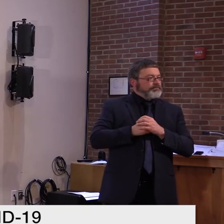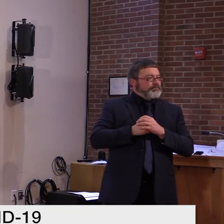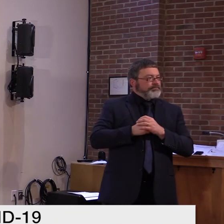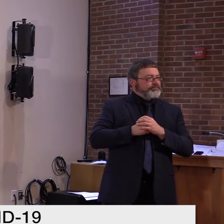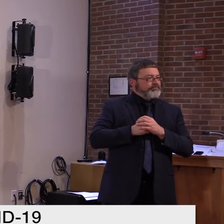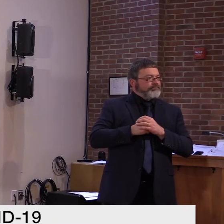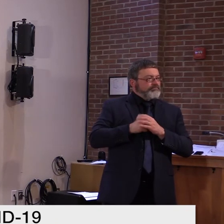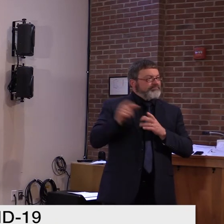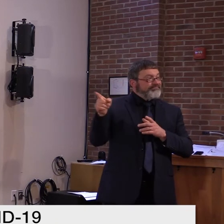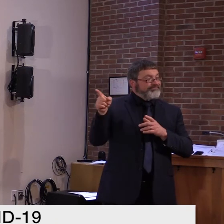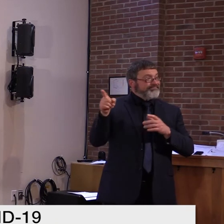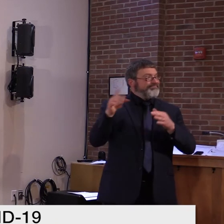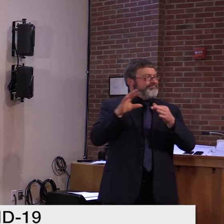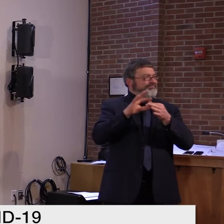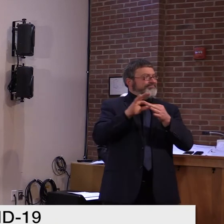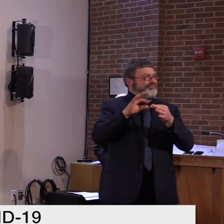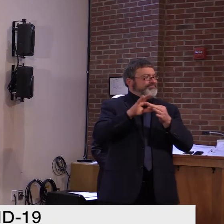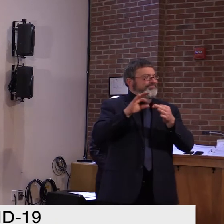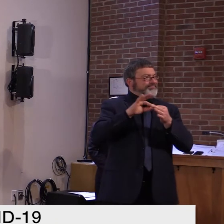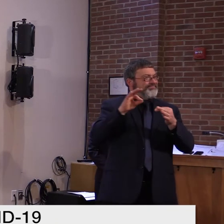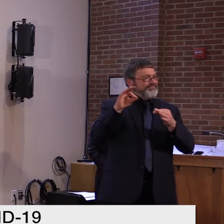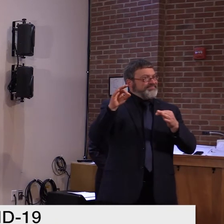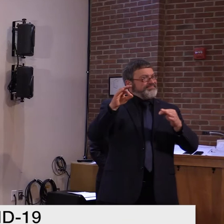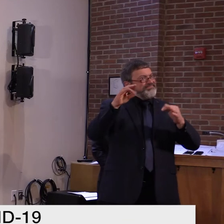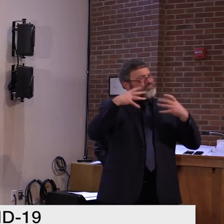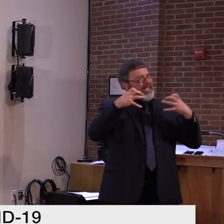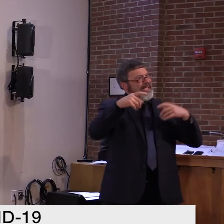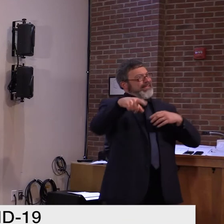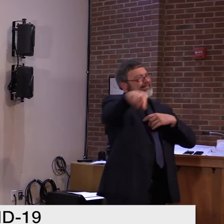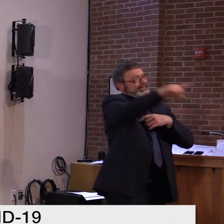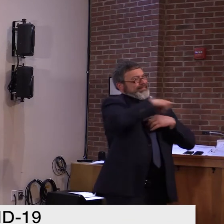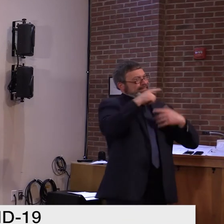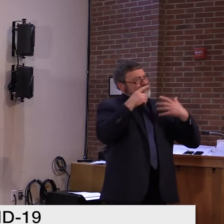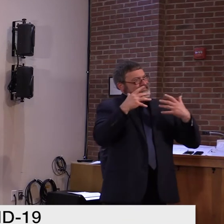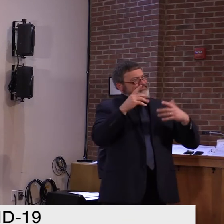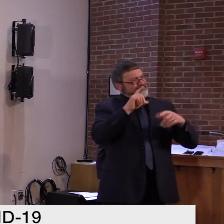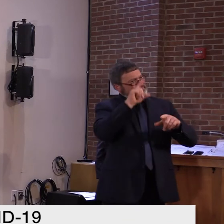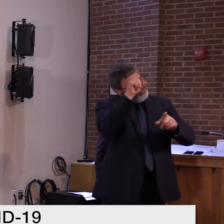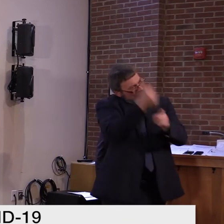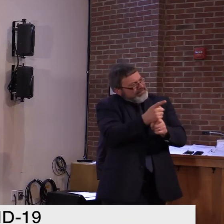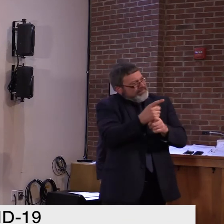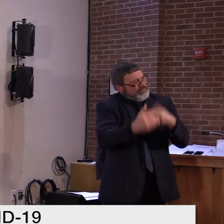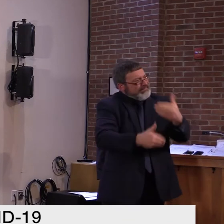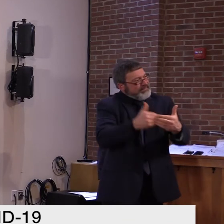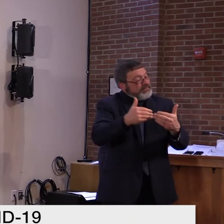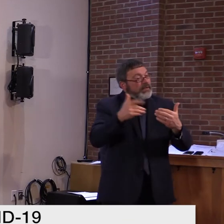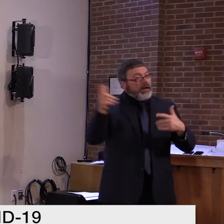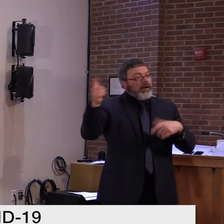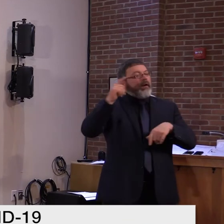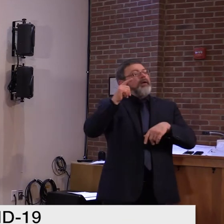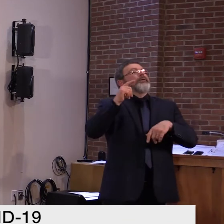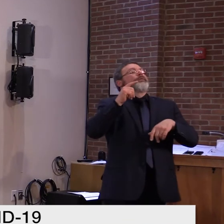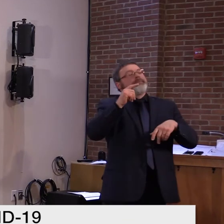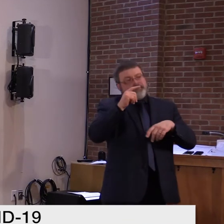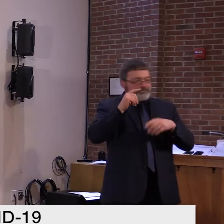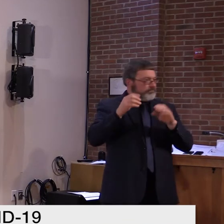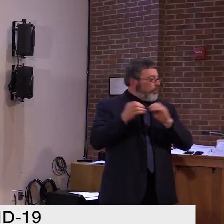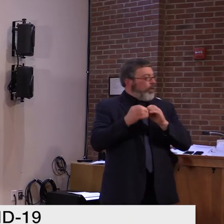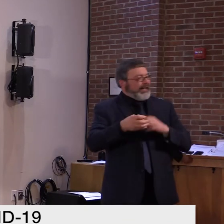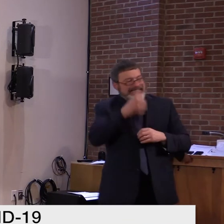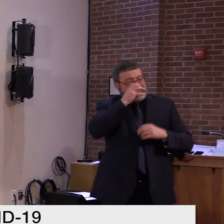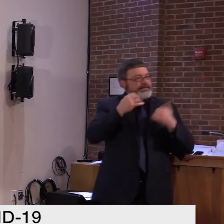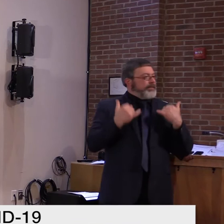um, you know, Vermonters will do the right thing and follow these new, um, guidelines or new, new rules very closely.